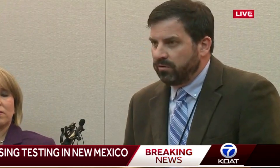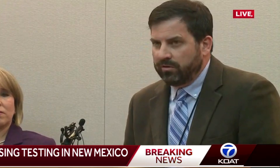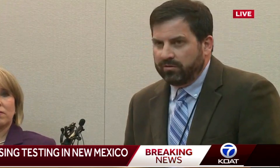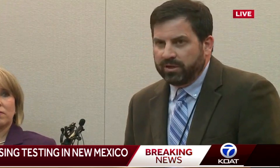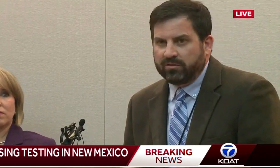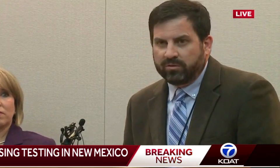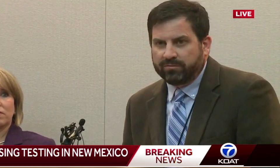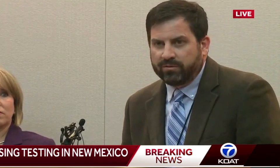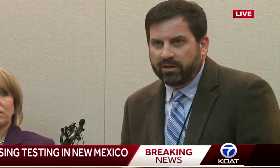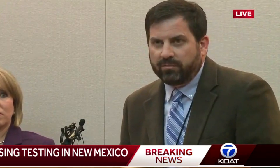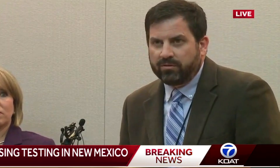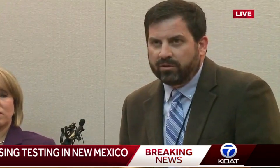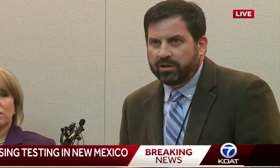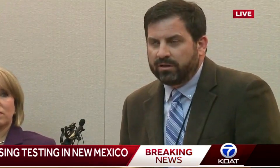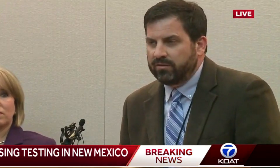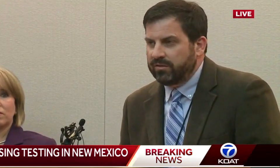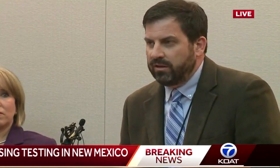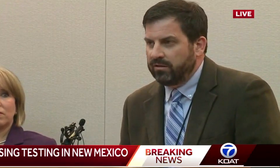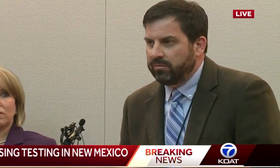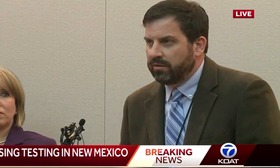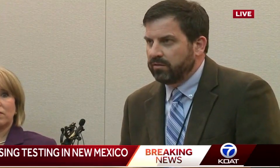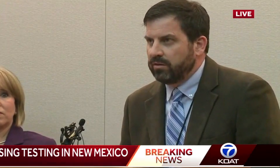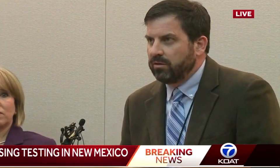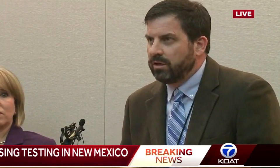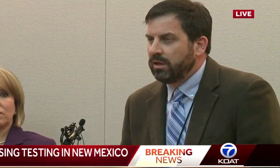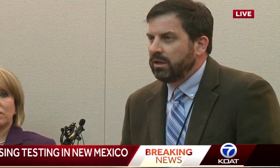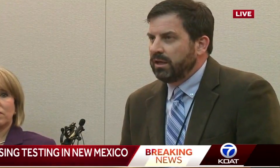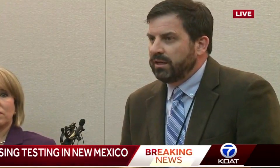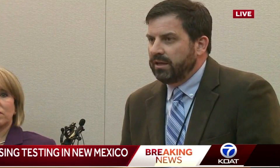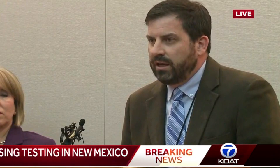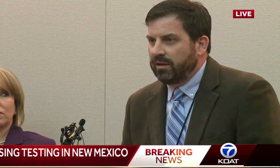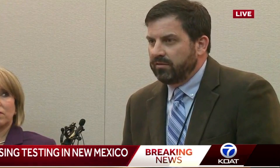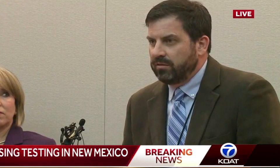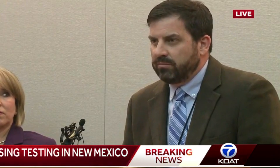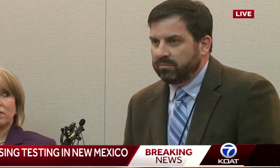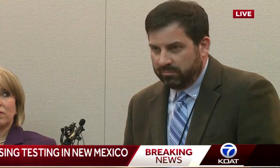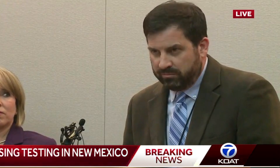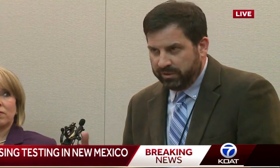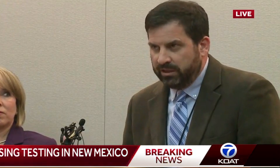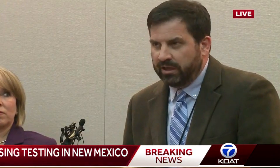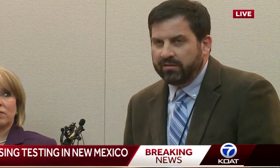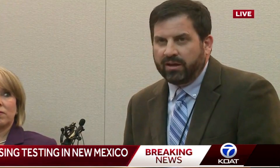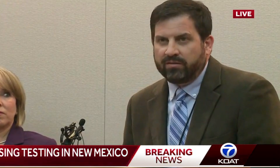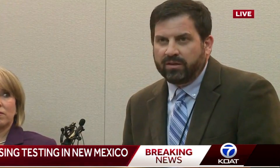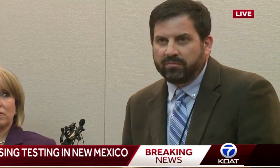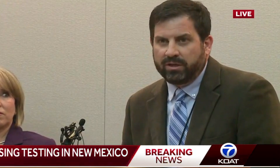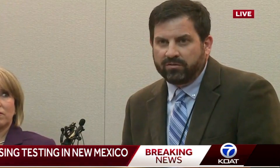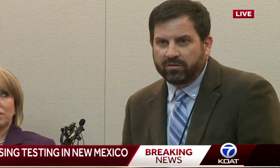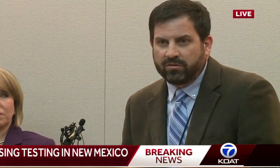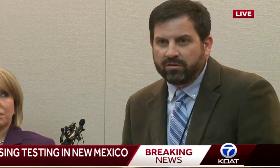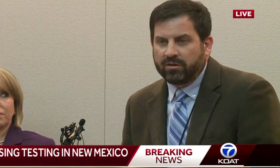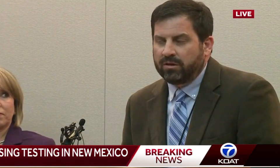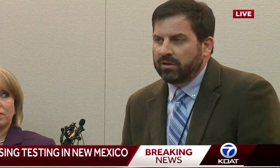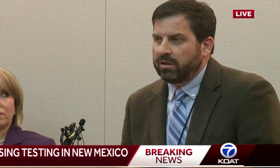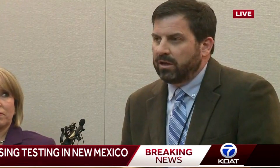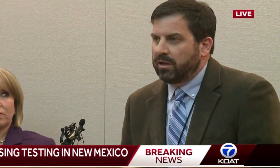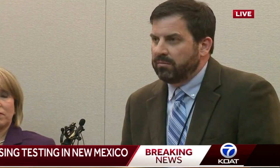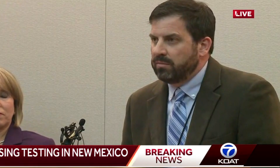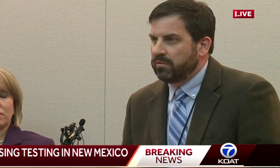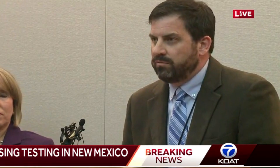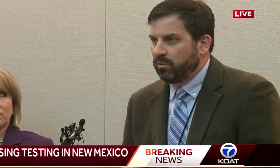reference laboratory is the biggest reference laboratory in the state of New Mexico, and it has begun testing patients